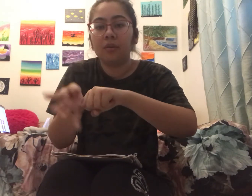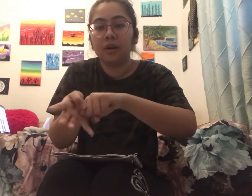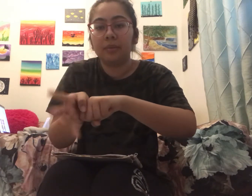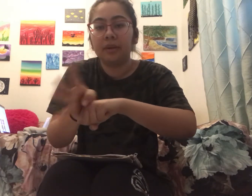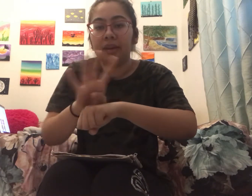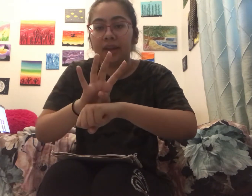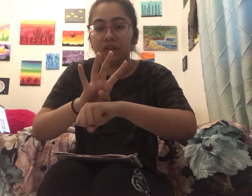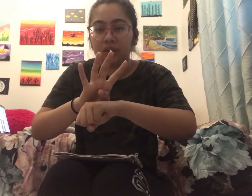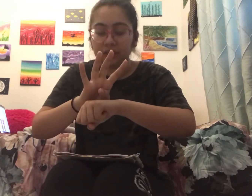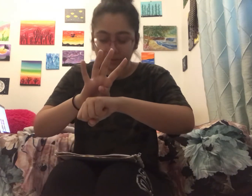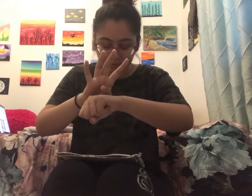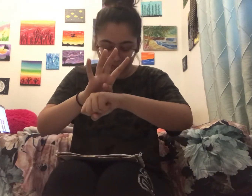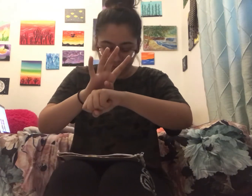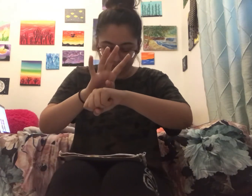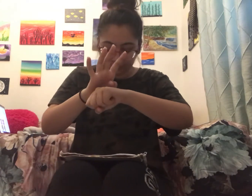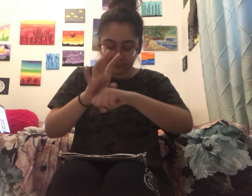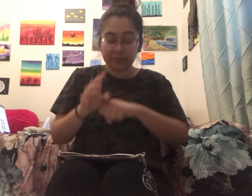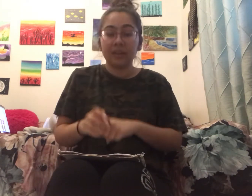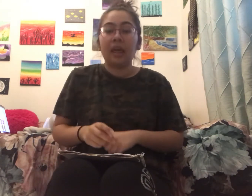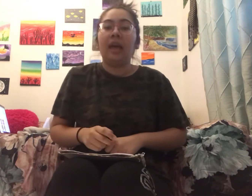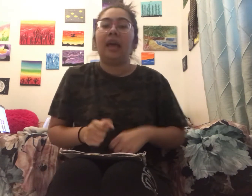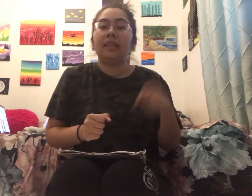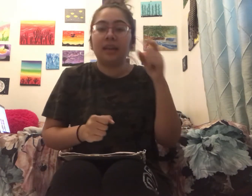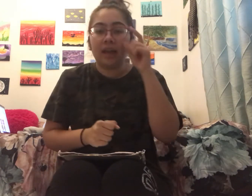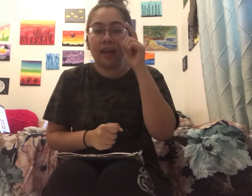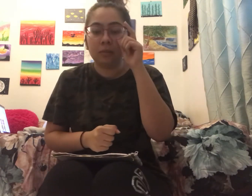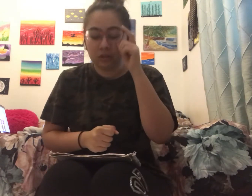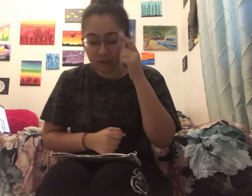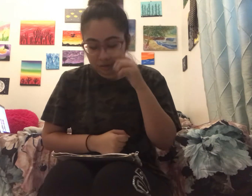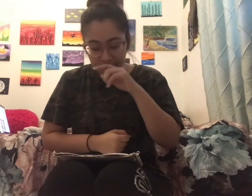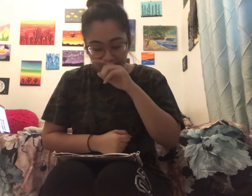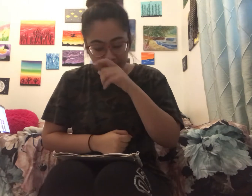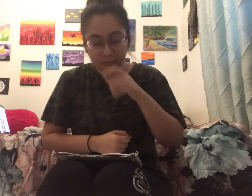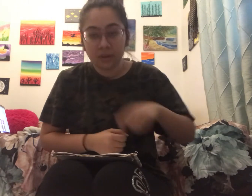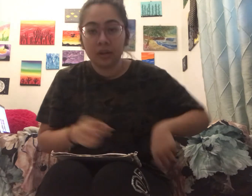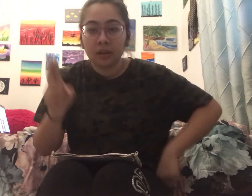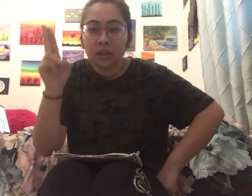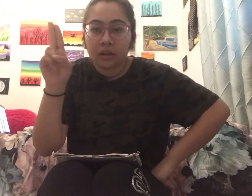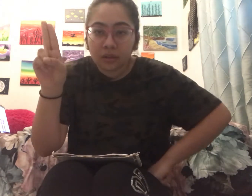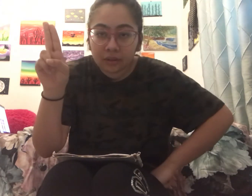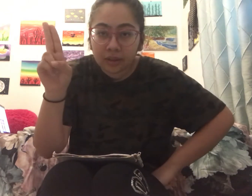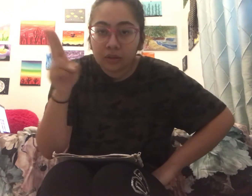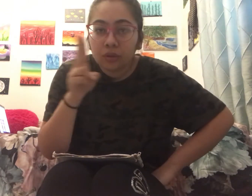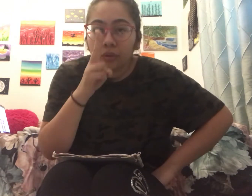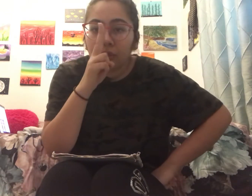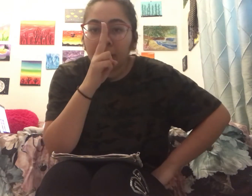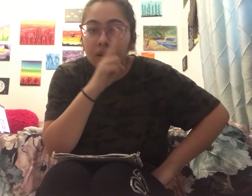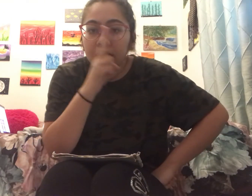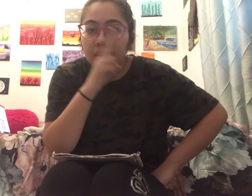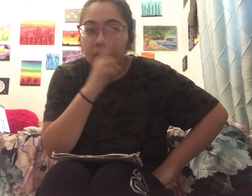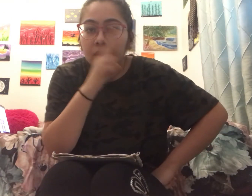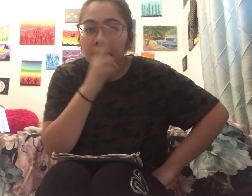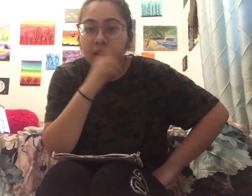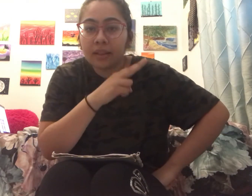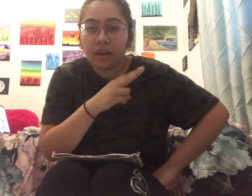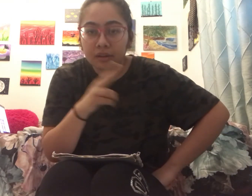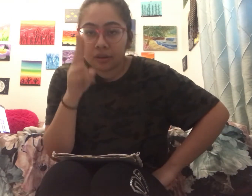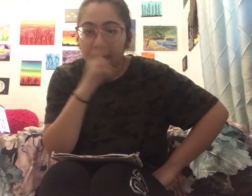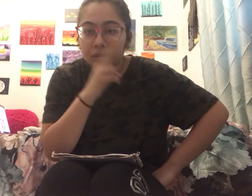up hedgehog and then hamster you take two fingers and you go like that on your nose